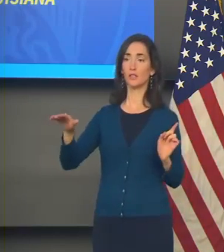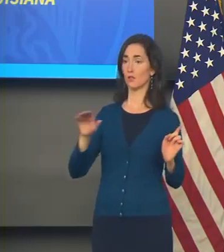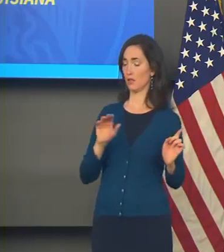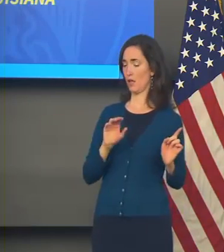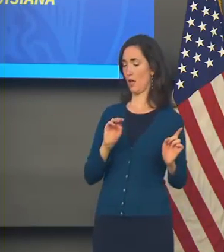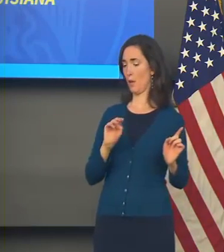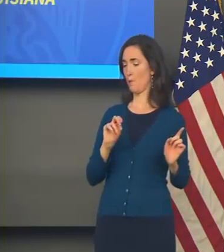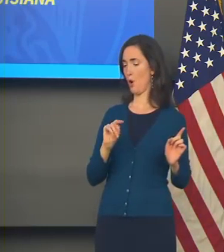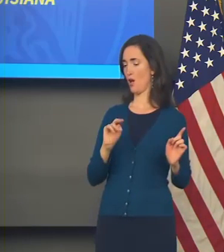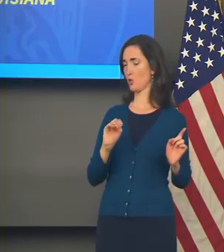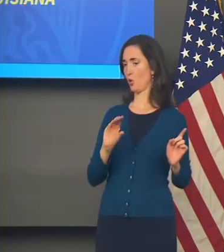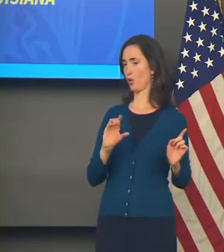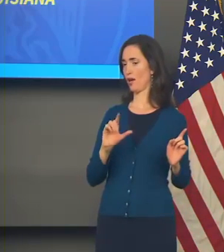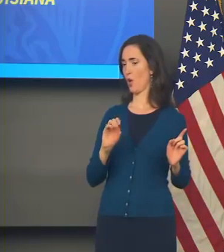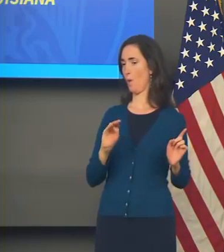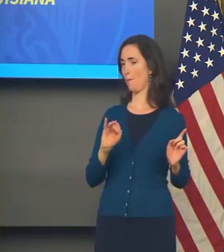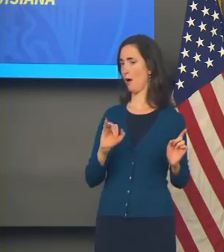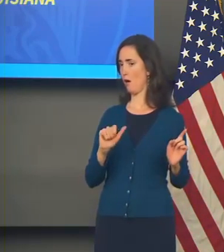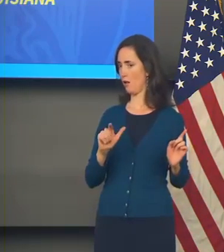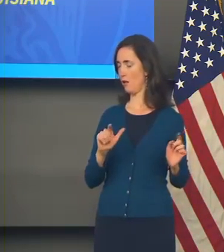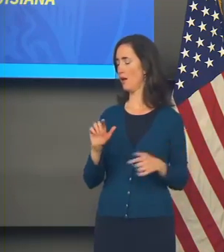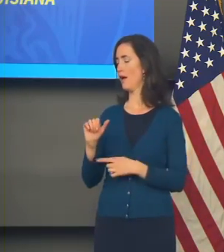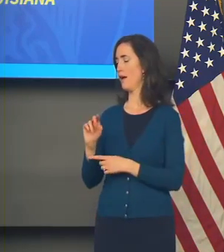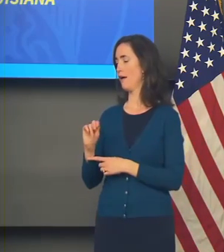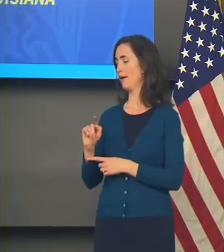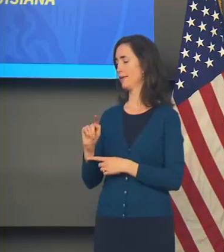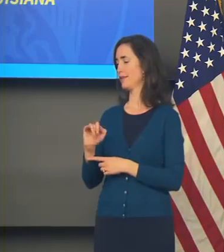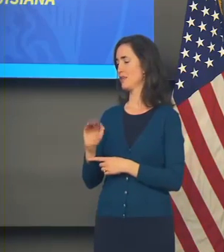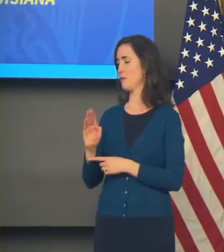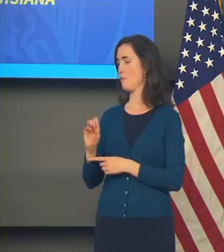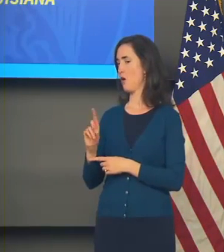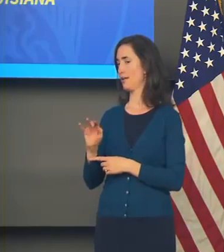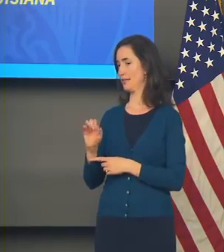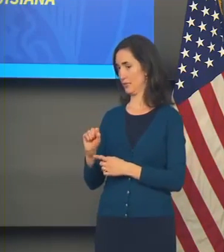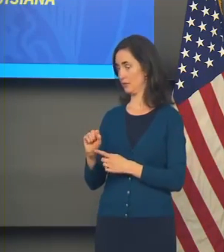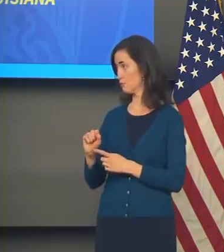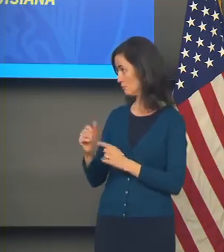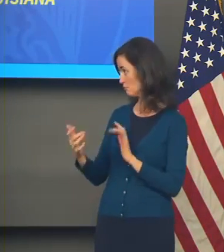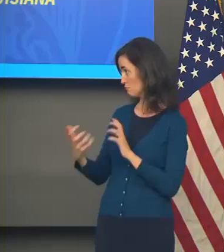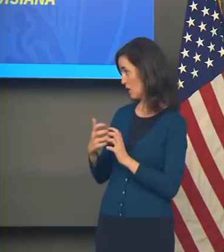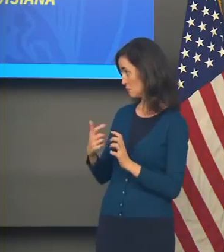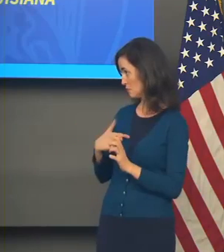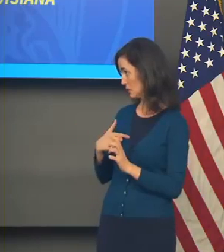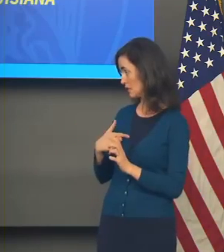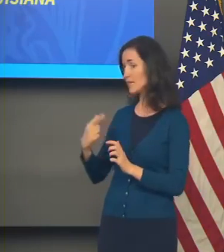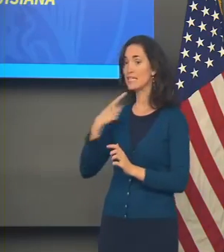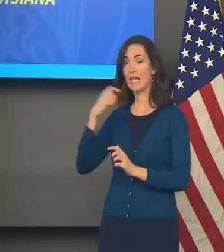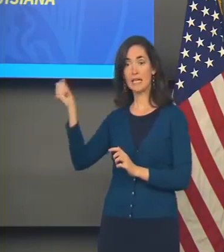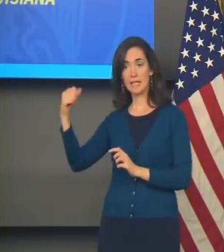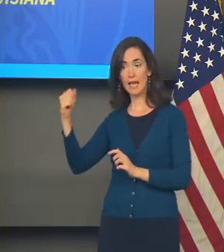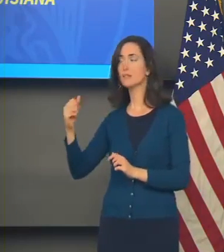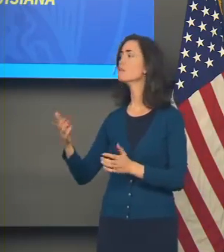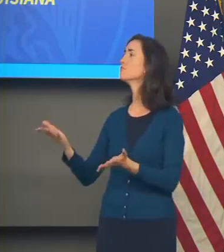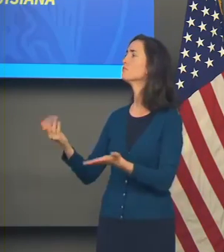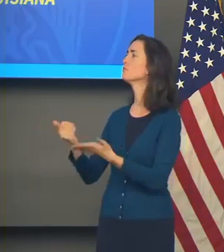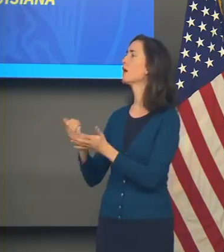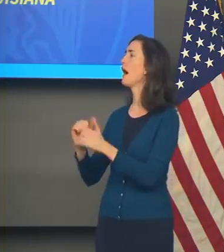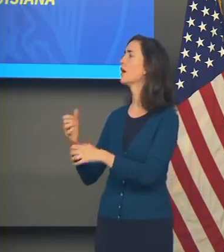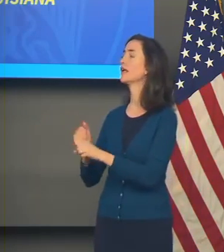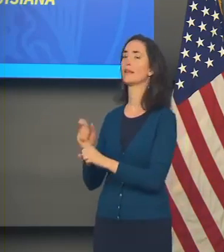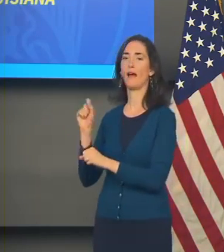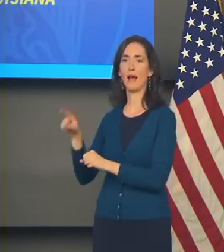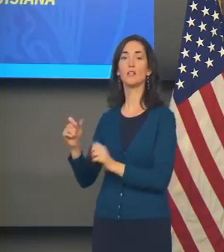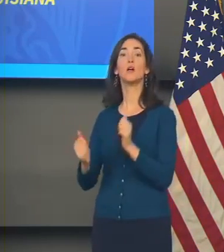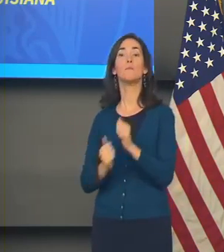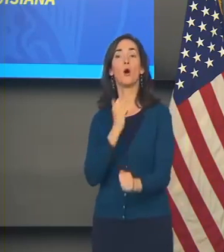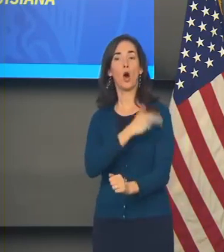indicated for you. And if they are, ask for their help to get you connected. Most hospitals in the state right now offer